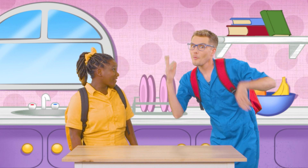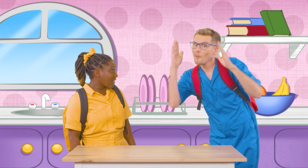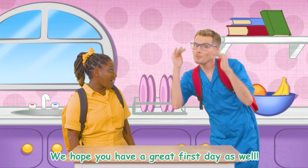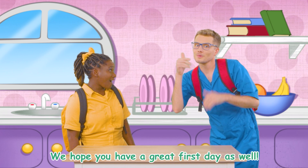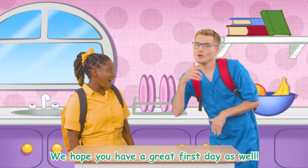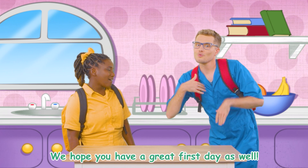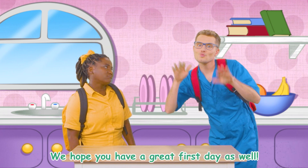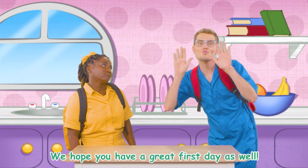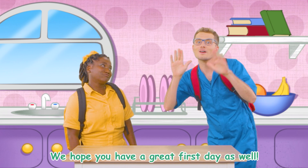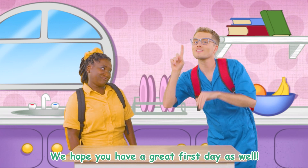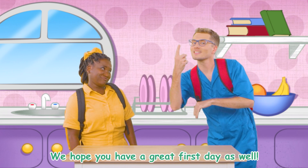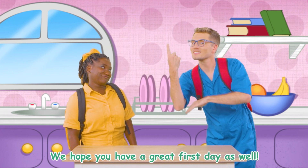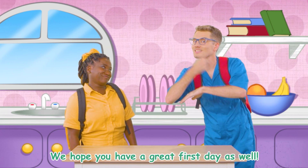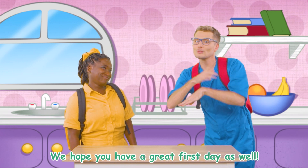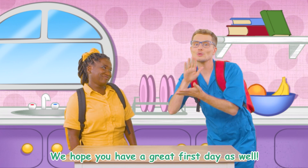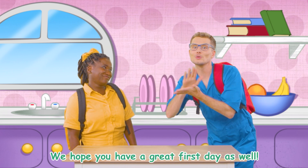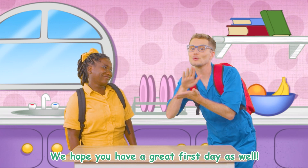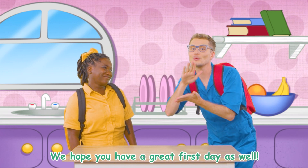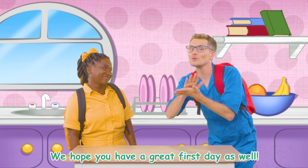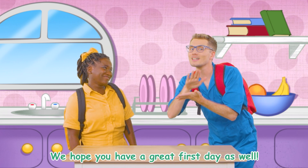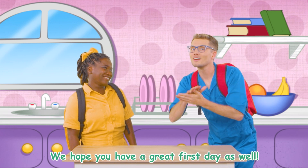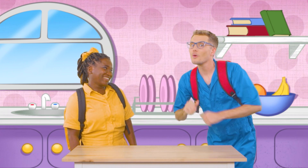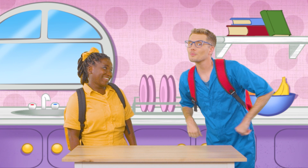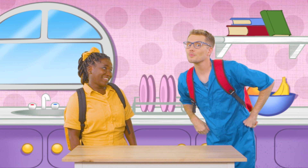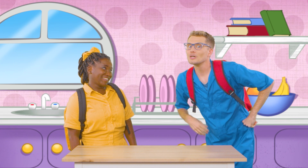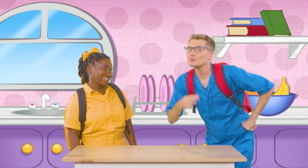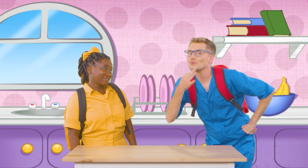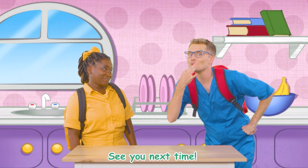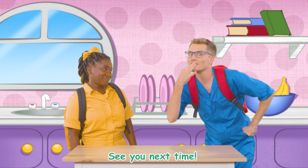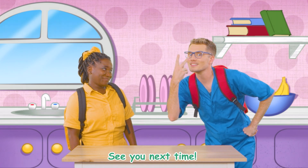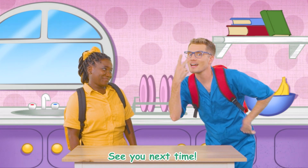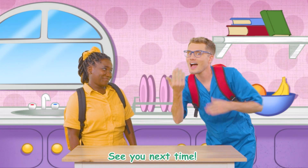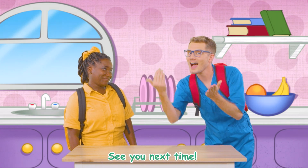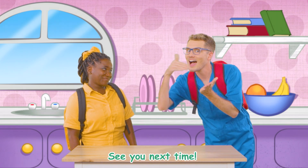We hope you have a great first day as well! See you next time!